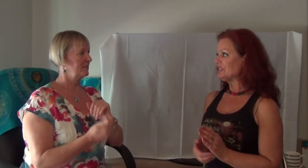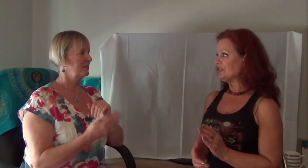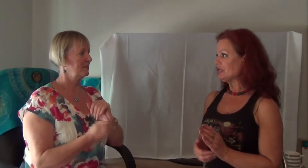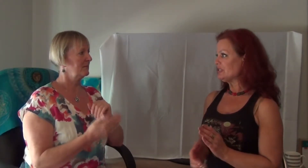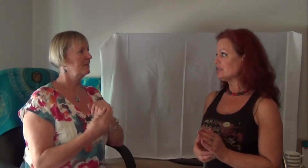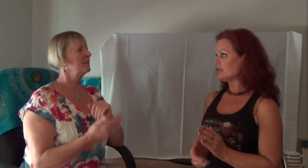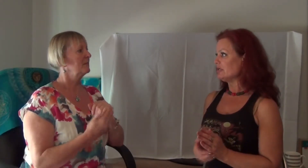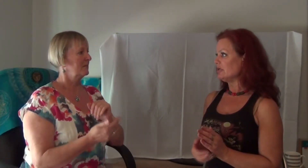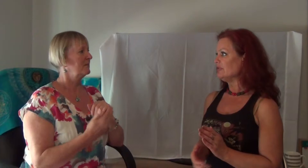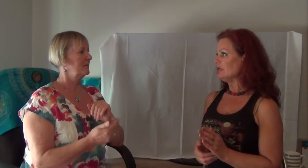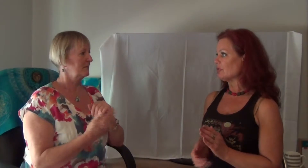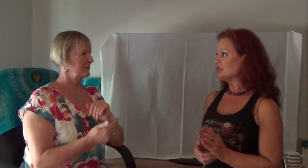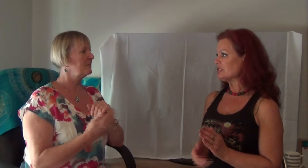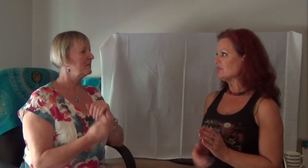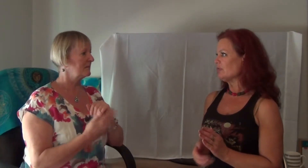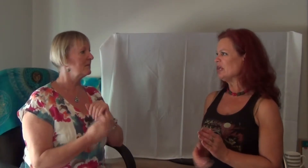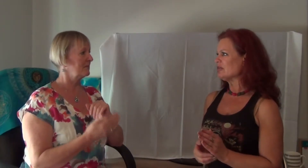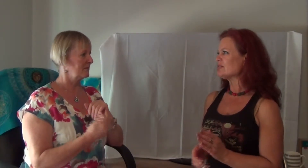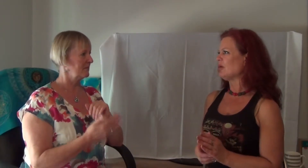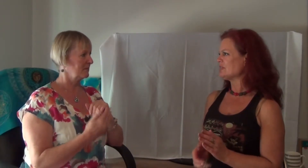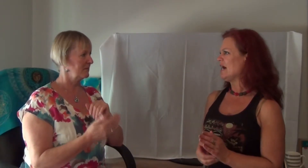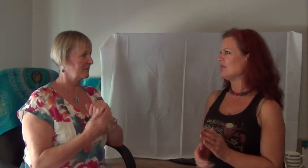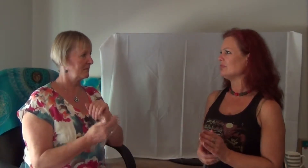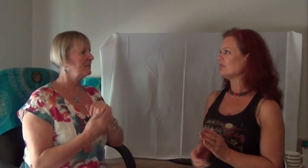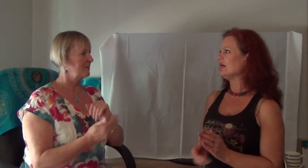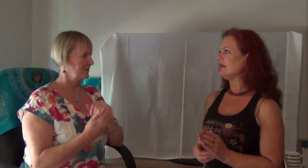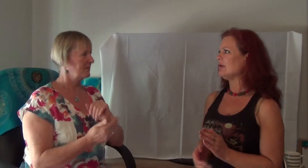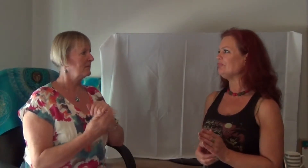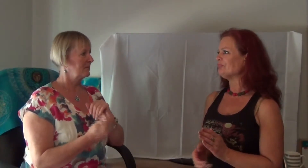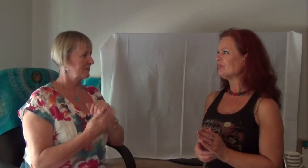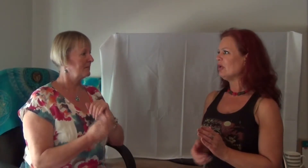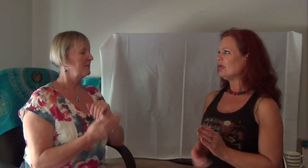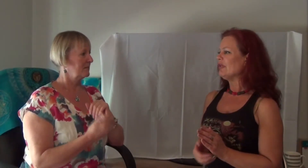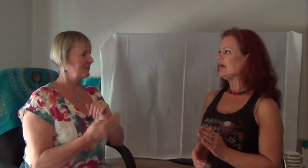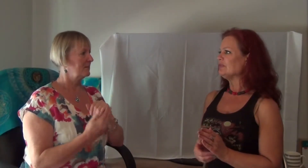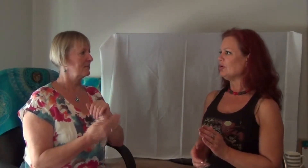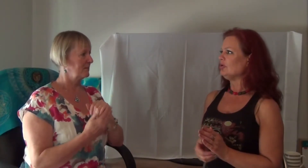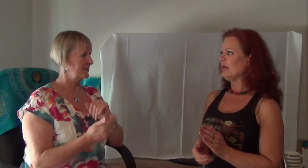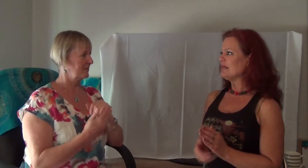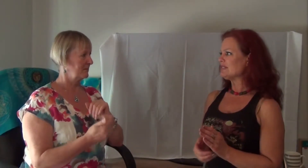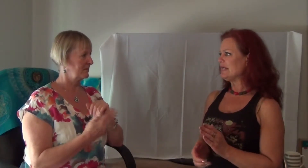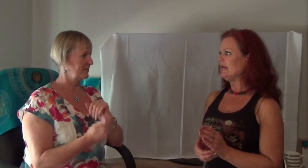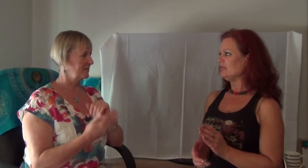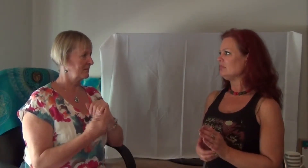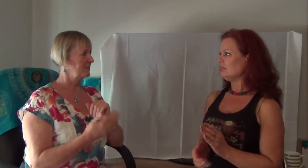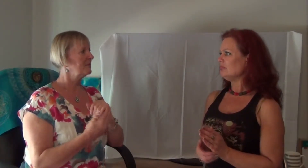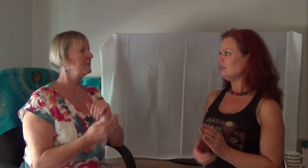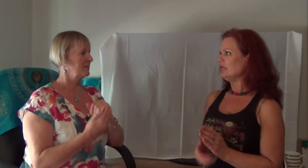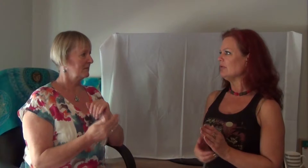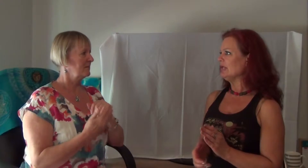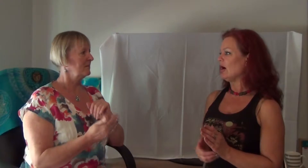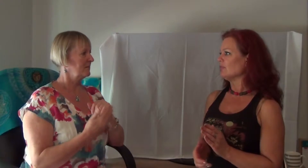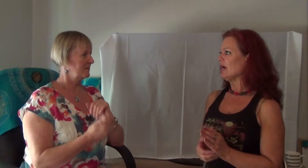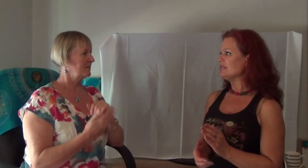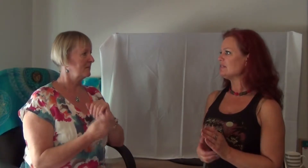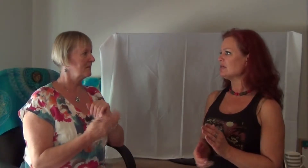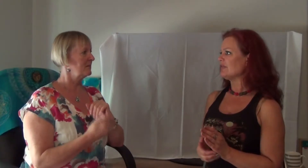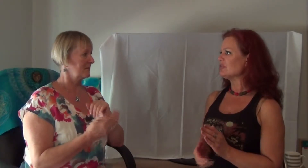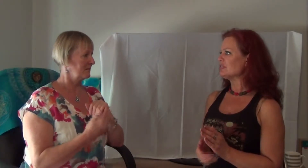stitches in the emergency room in a small town, right, and they had to pull my skin, you know, in odd ways to get the